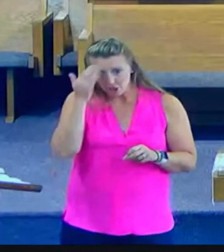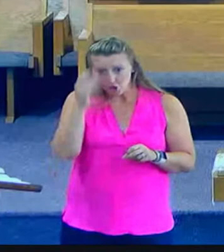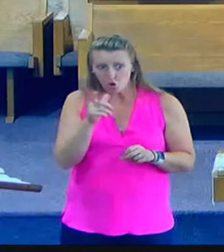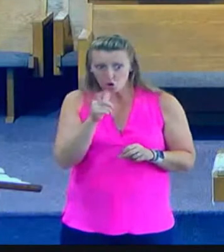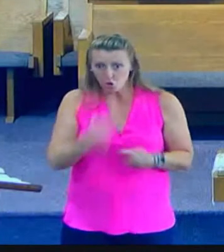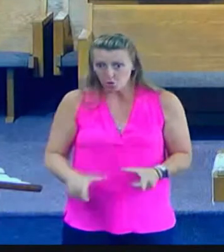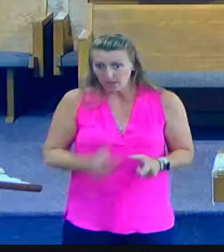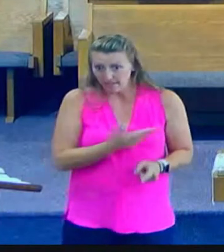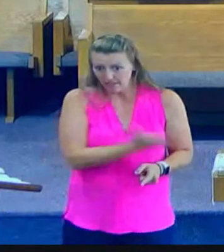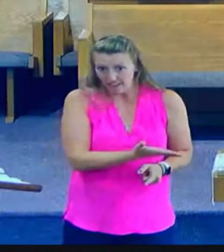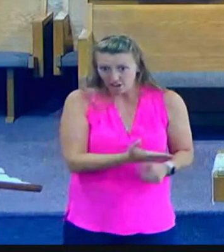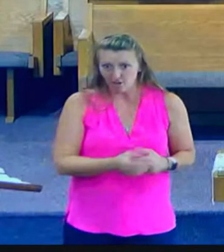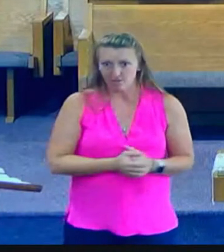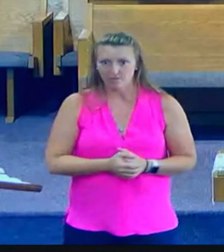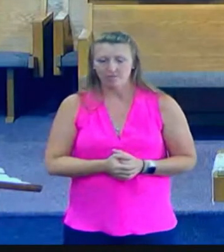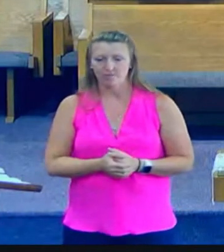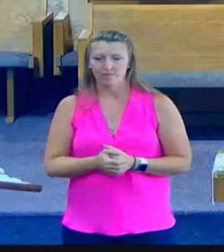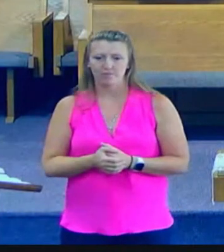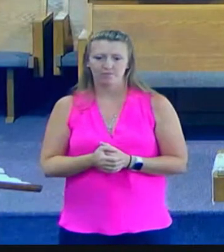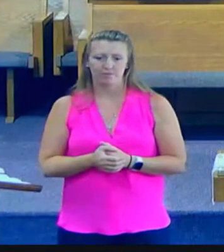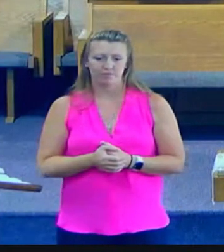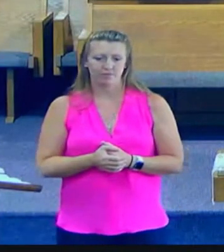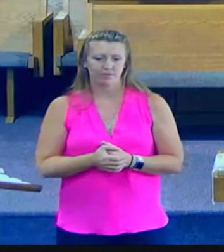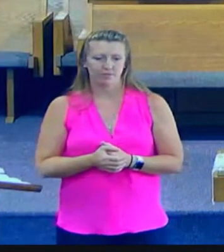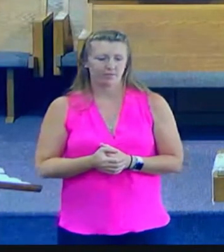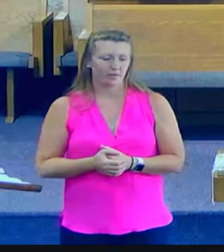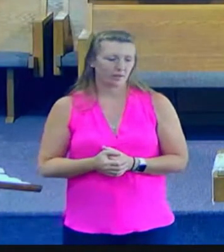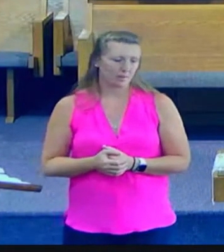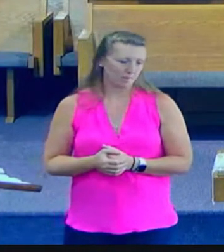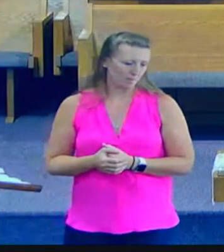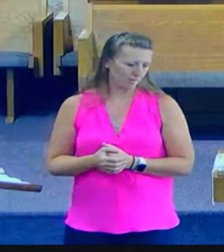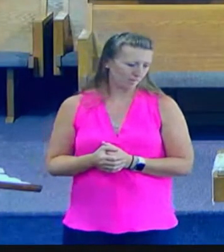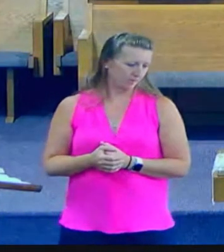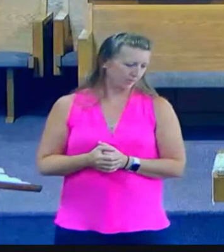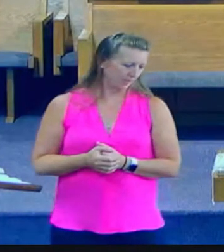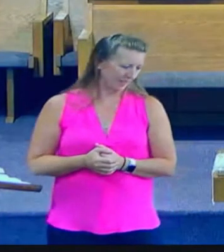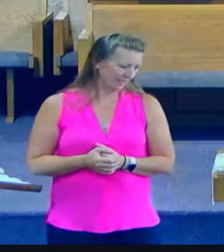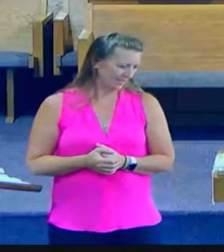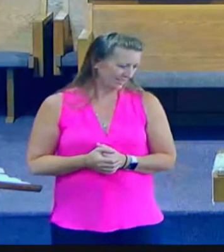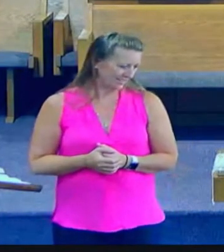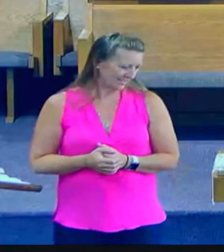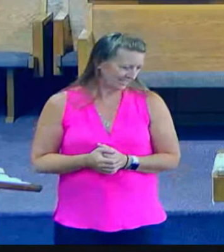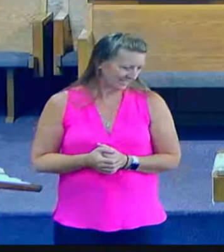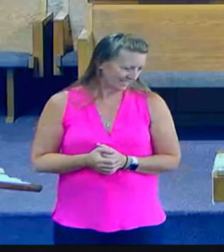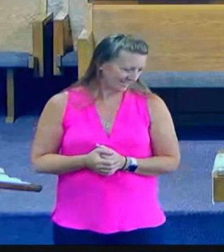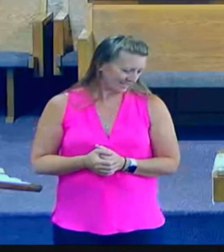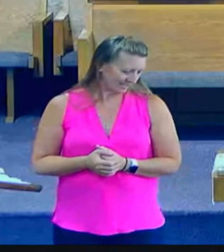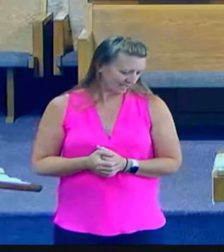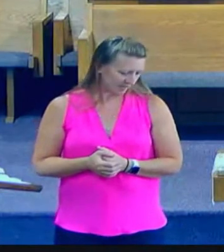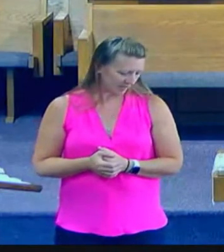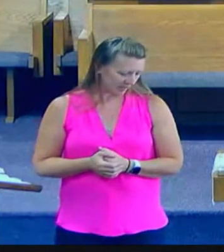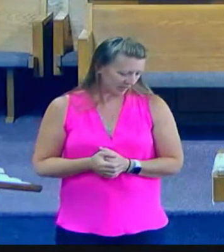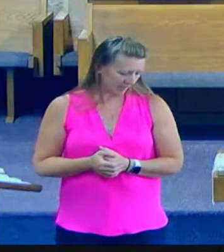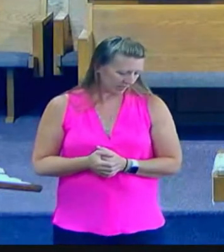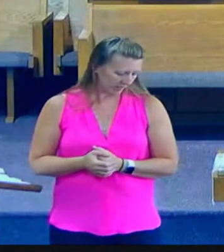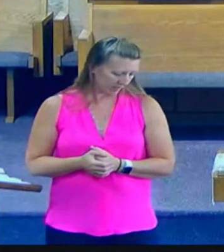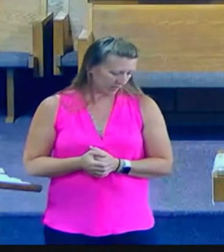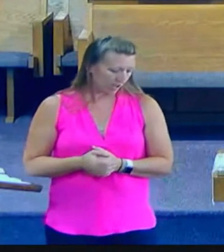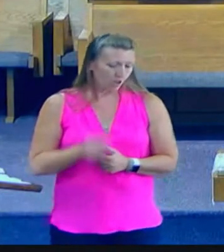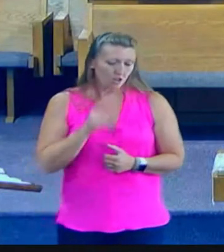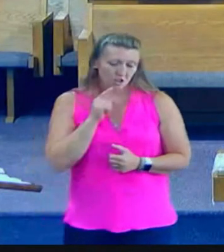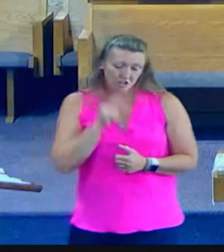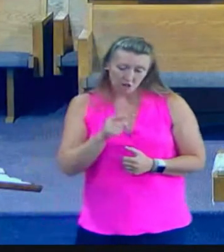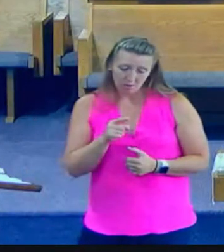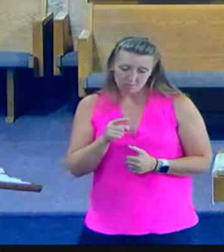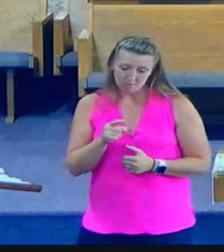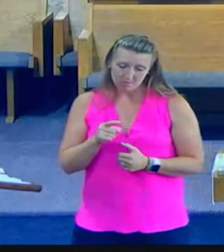say it. Who was I'm thinking of? Nicodemus. There we go. I knew it began at the end. As he told Nicodemus. So, so